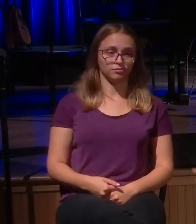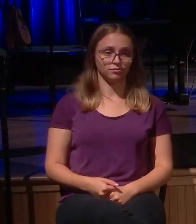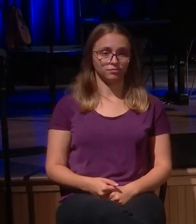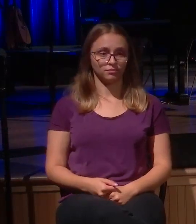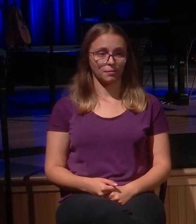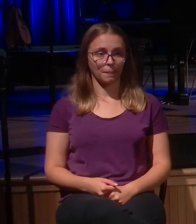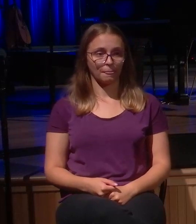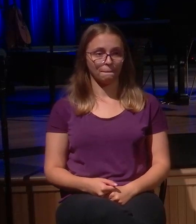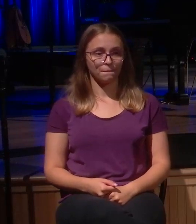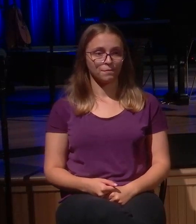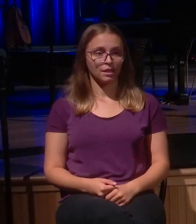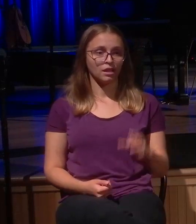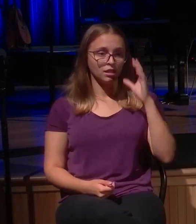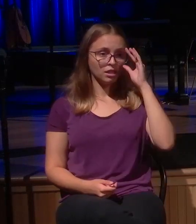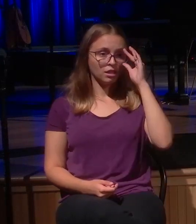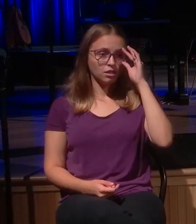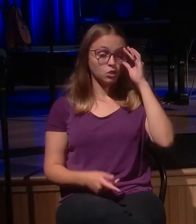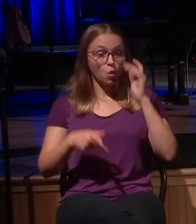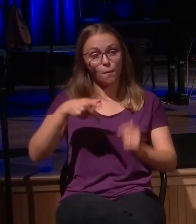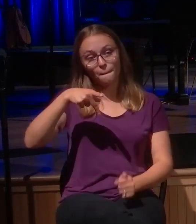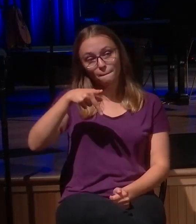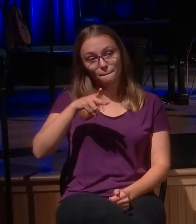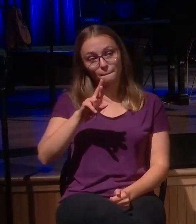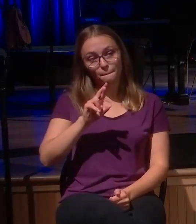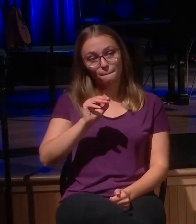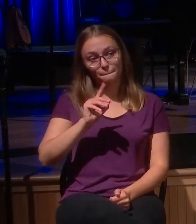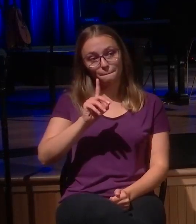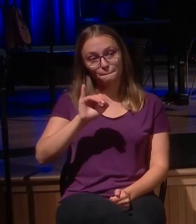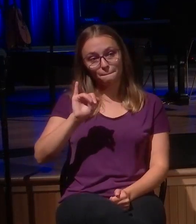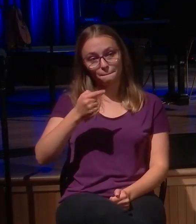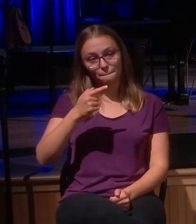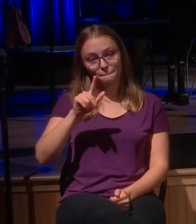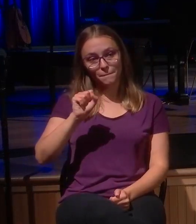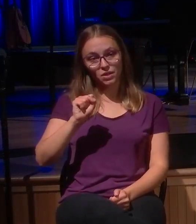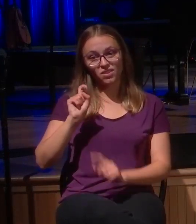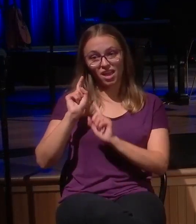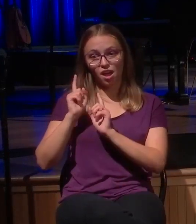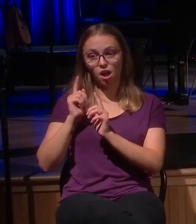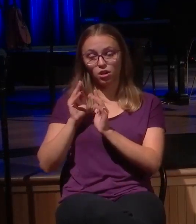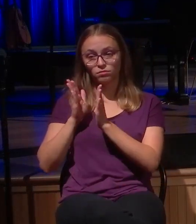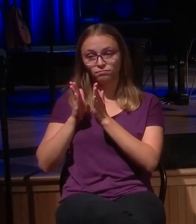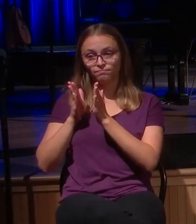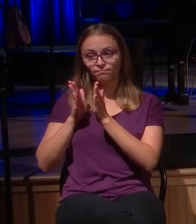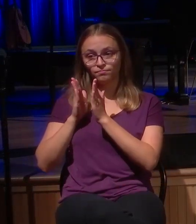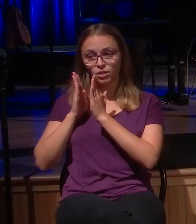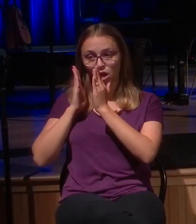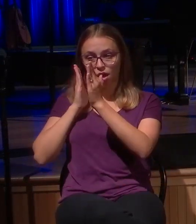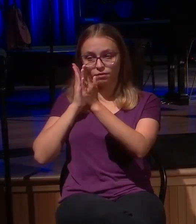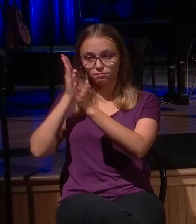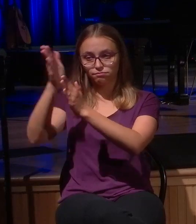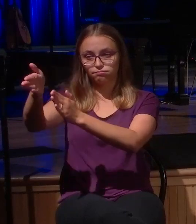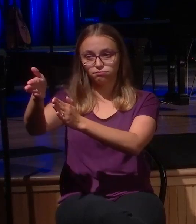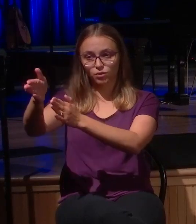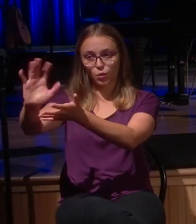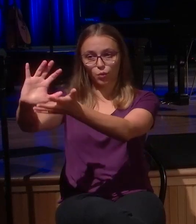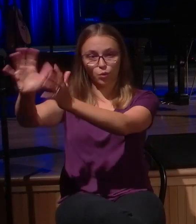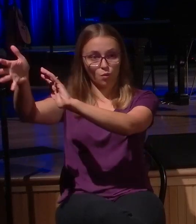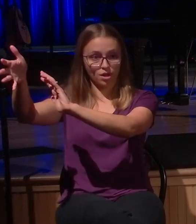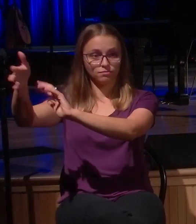they're headed towards ruin apart from the saving grace of Christ. Number three, let's turn to the passion of